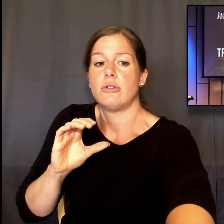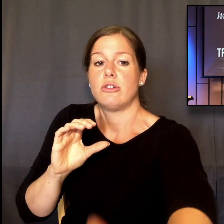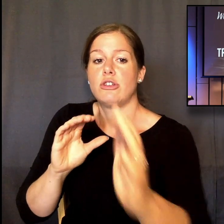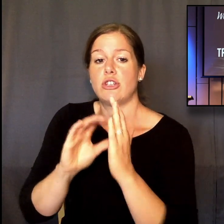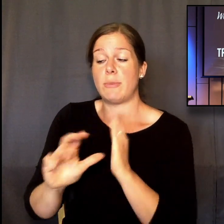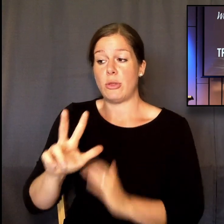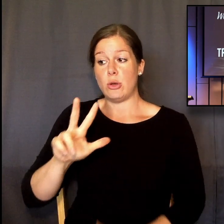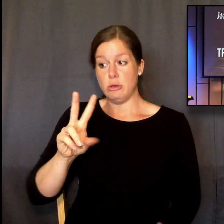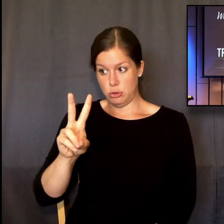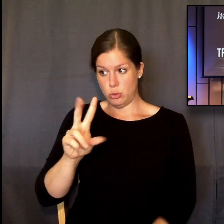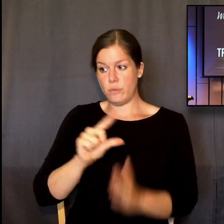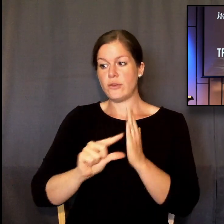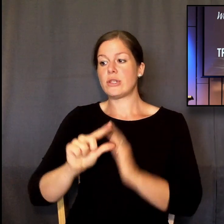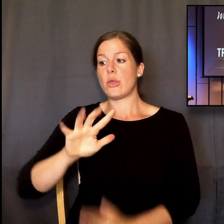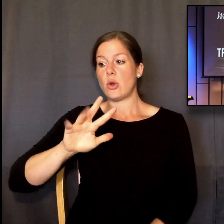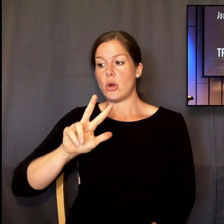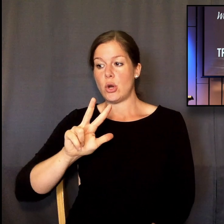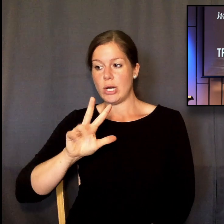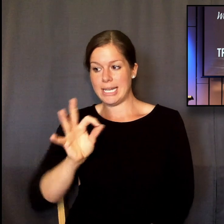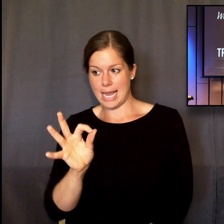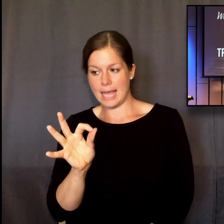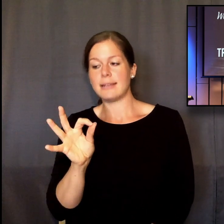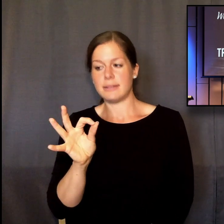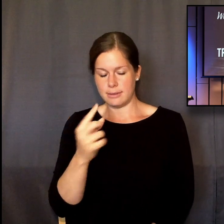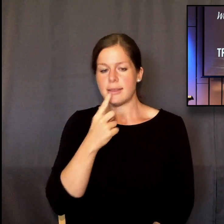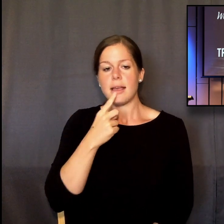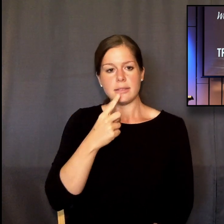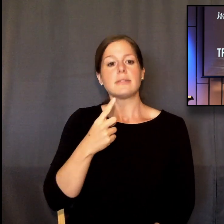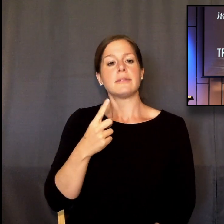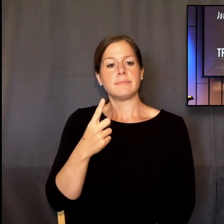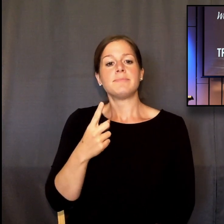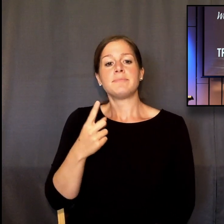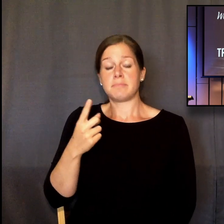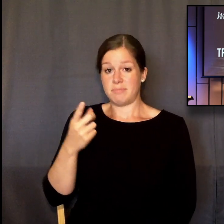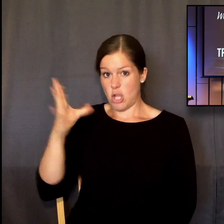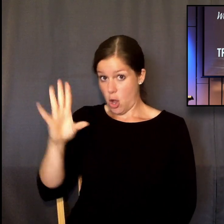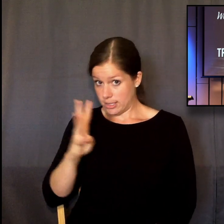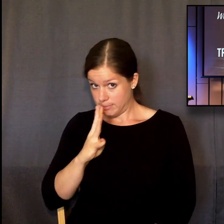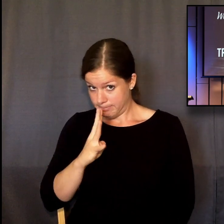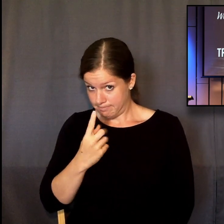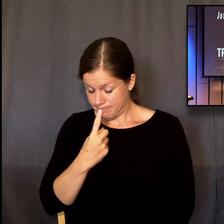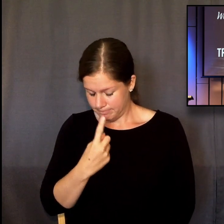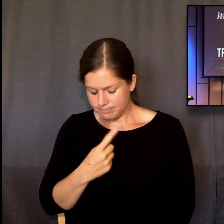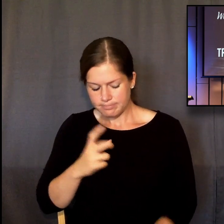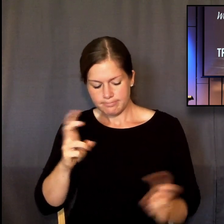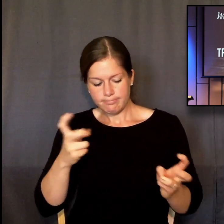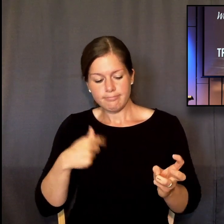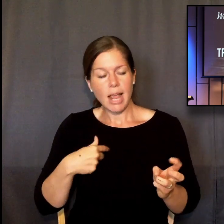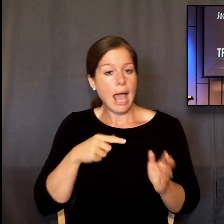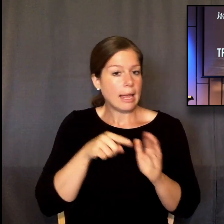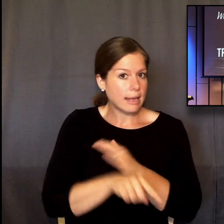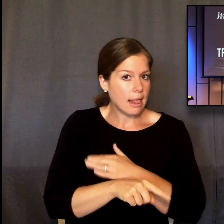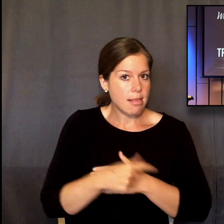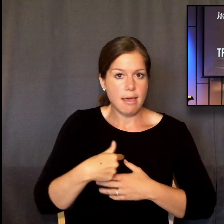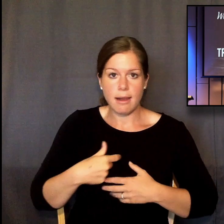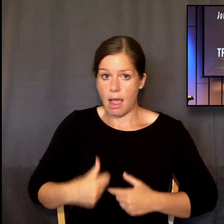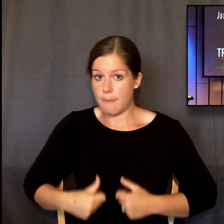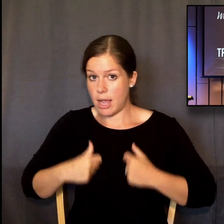God speaking. There is no God beside me. And then listen to what he says. I kill and I make alive. I